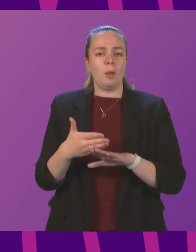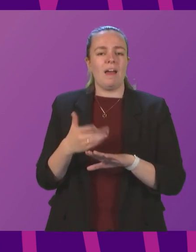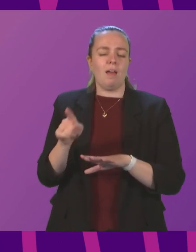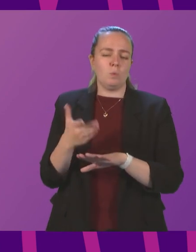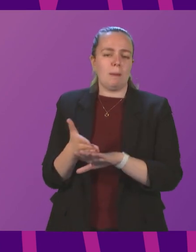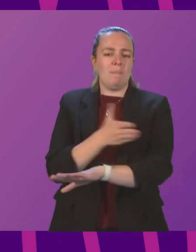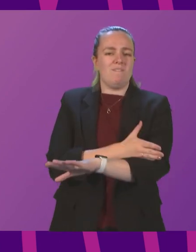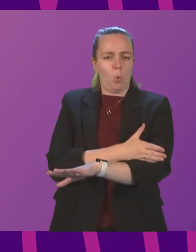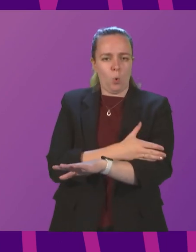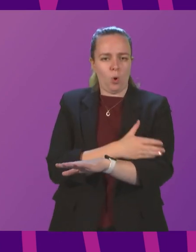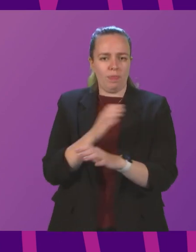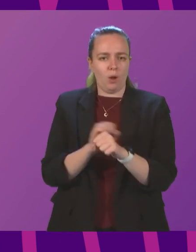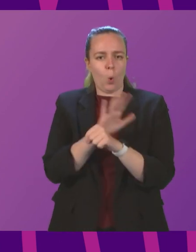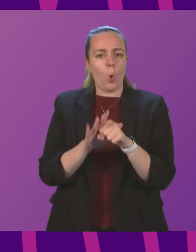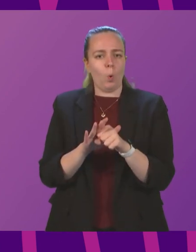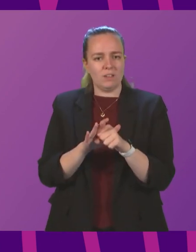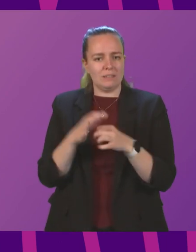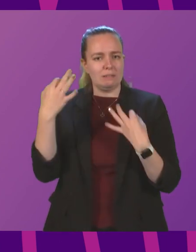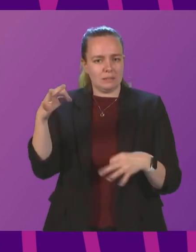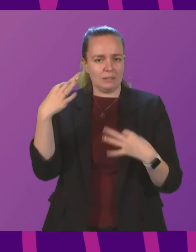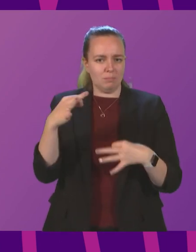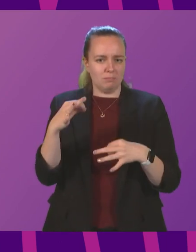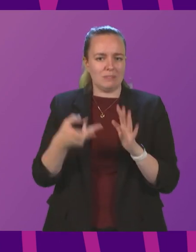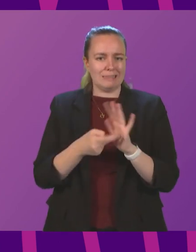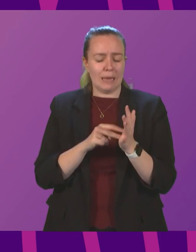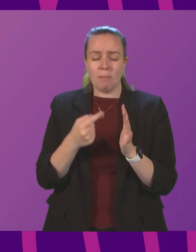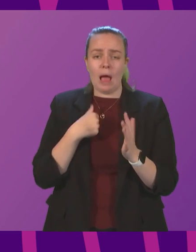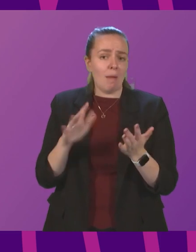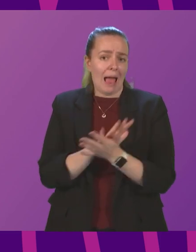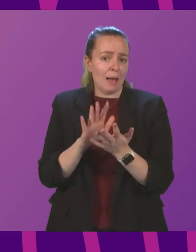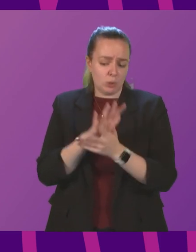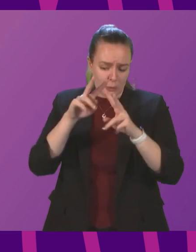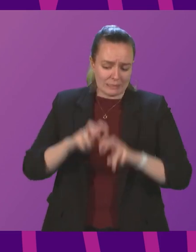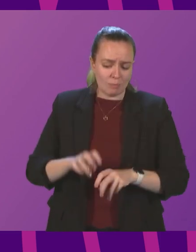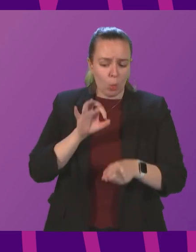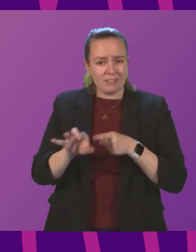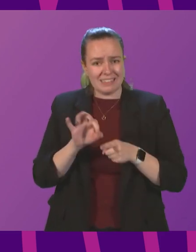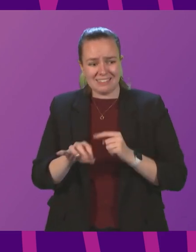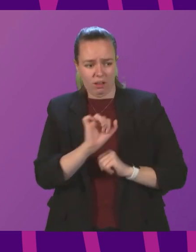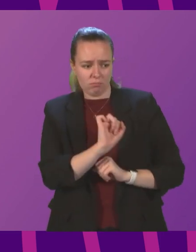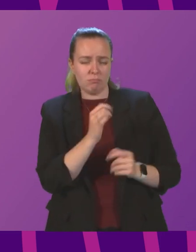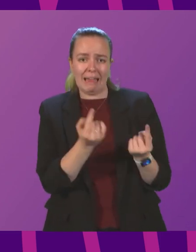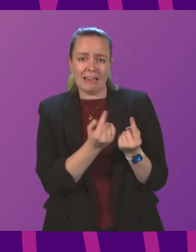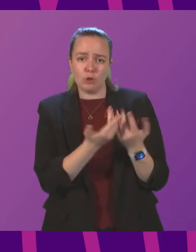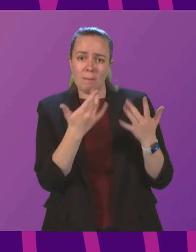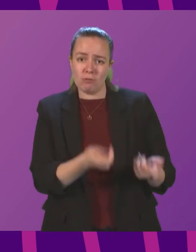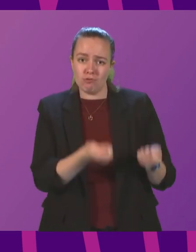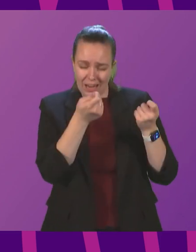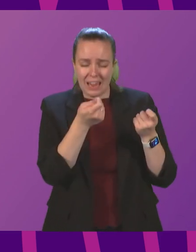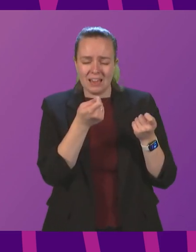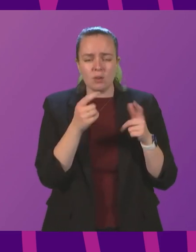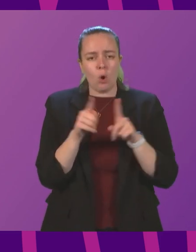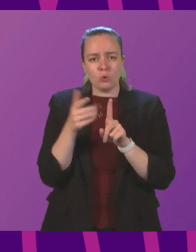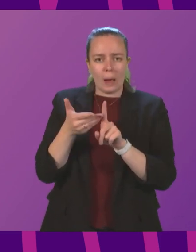scheme. But I'm very happy to explore in further detail some of the issues that Mr Coffey raises, and to identify